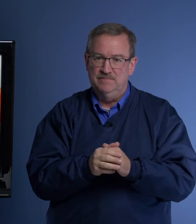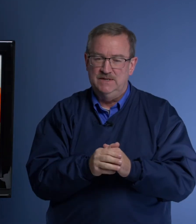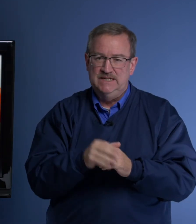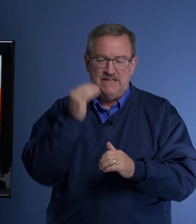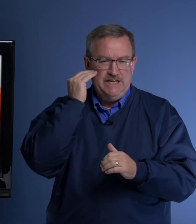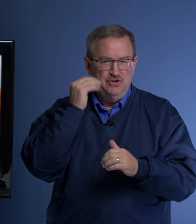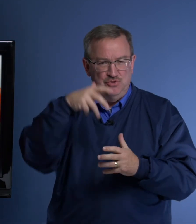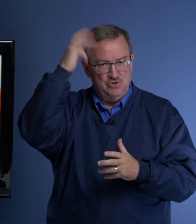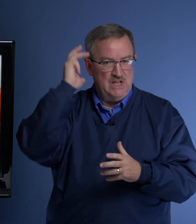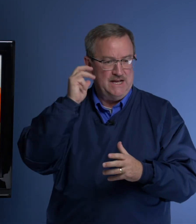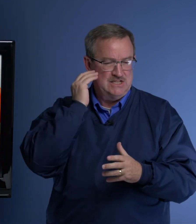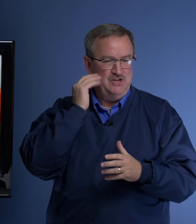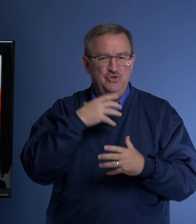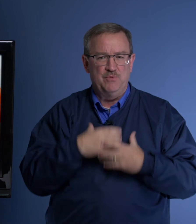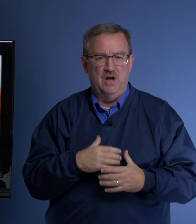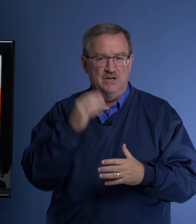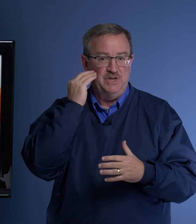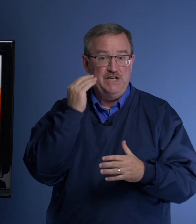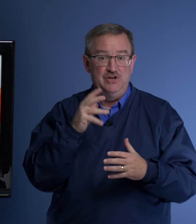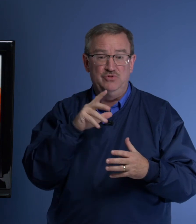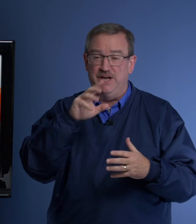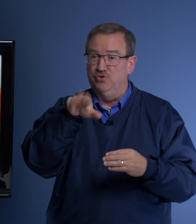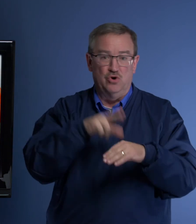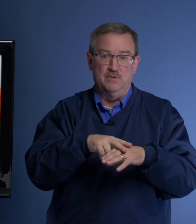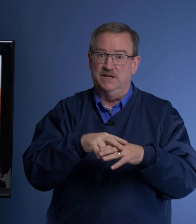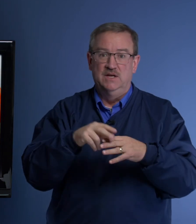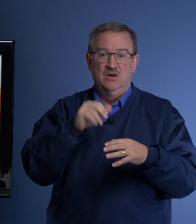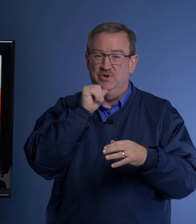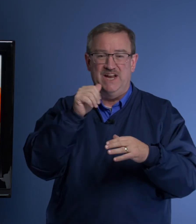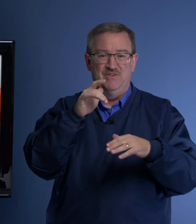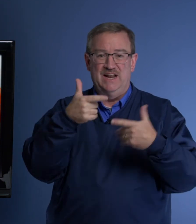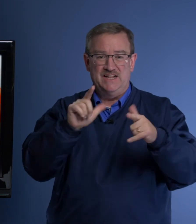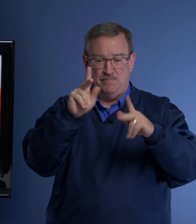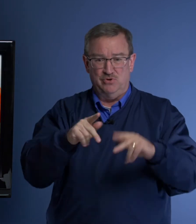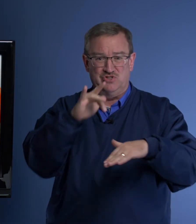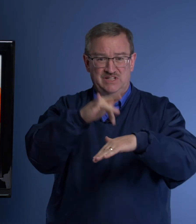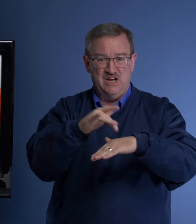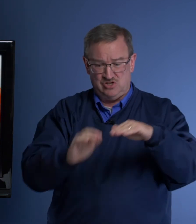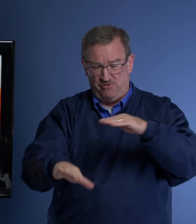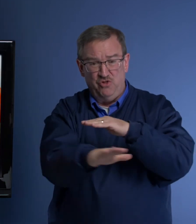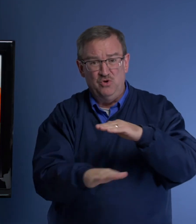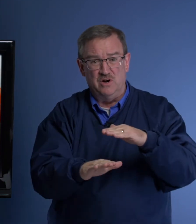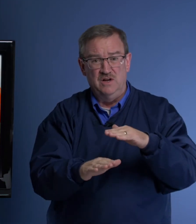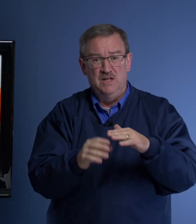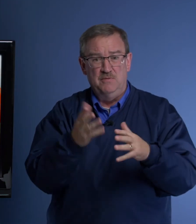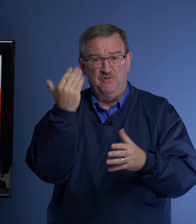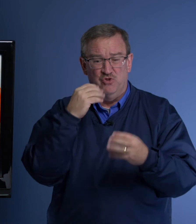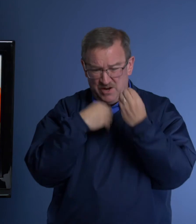He knew those lions. He knew they were hungry. He knew they normally would not even let the person touch the floor before they